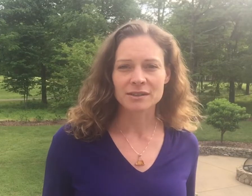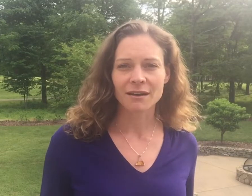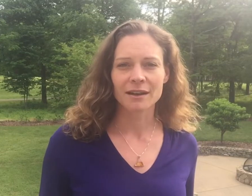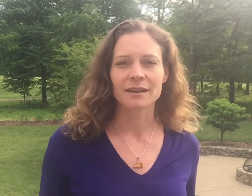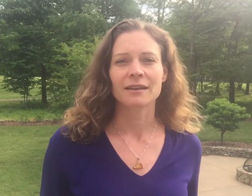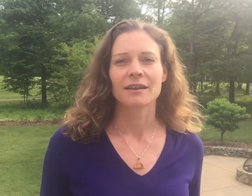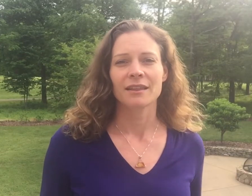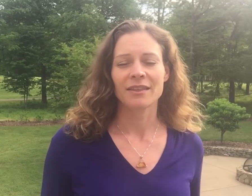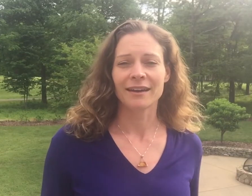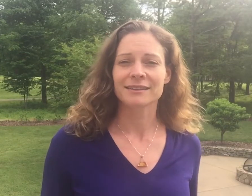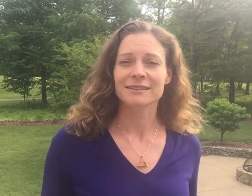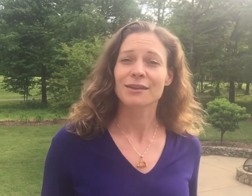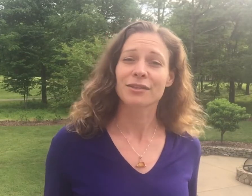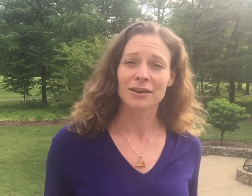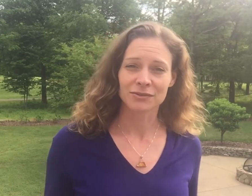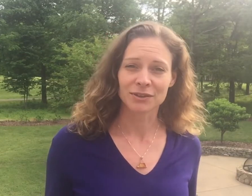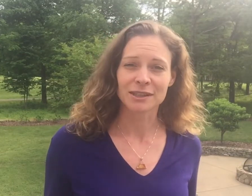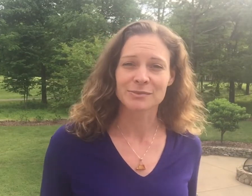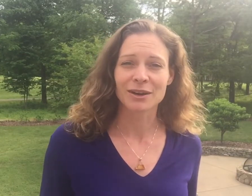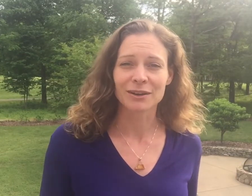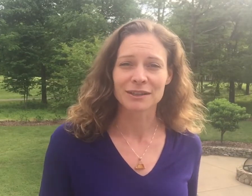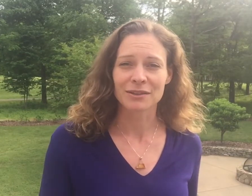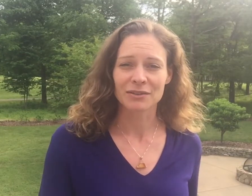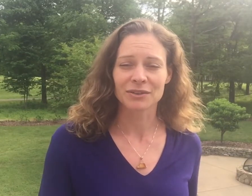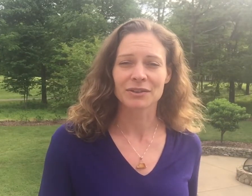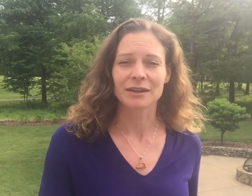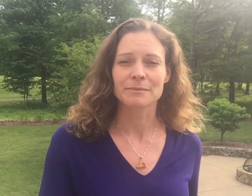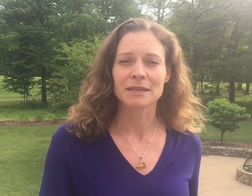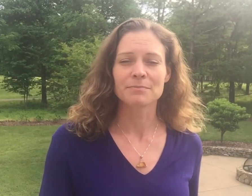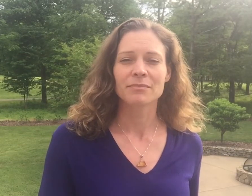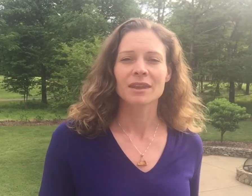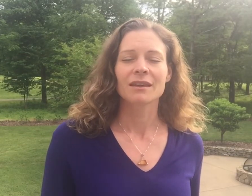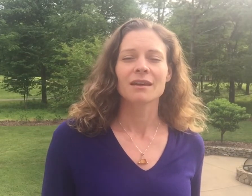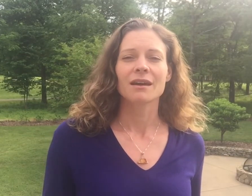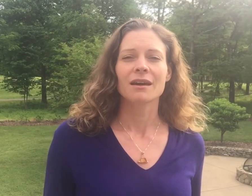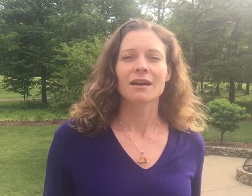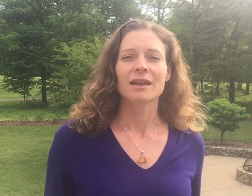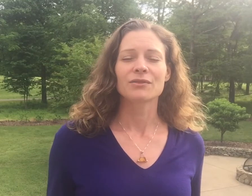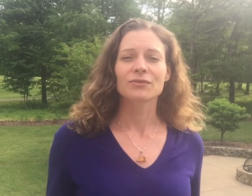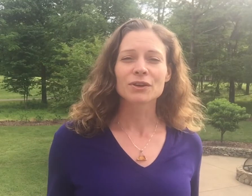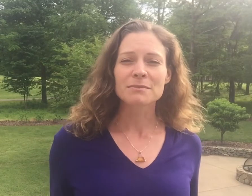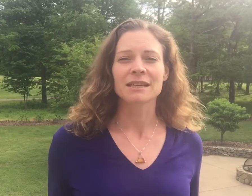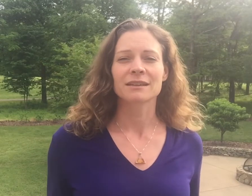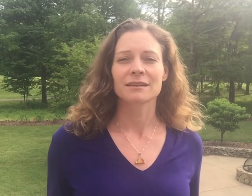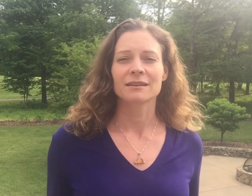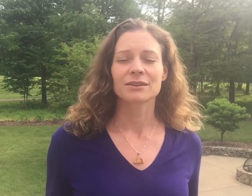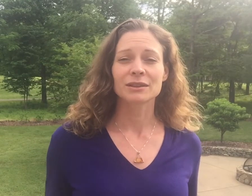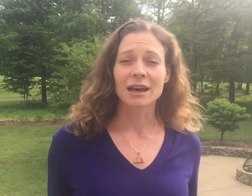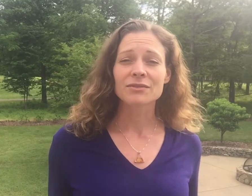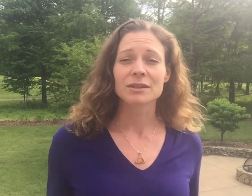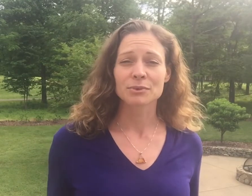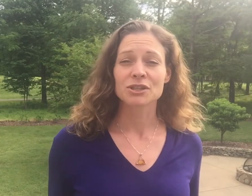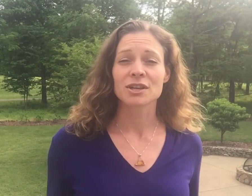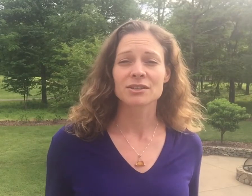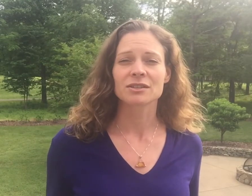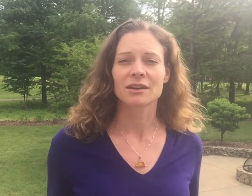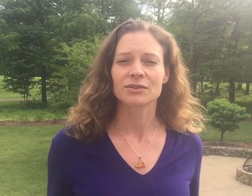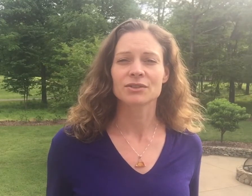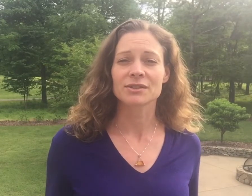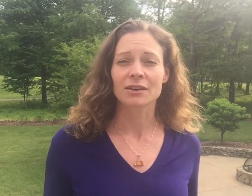on that thought field, as we call it in Thought Field Therapy, and affirming your love and appreciation of yourself.